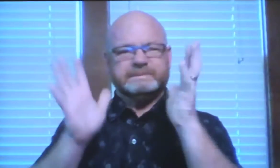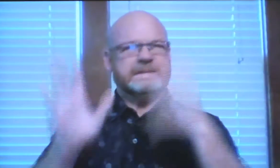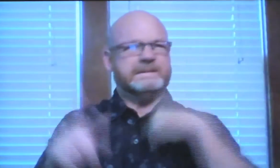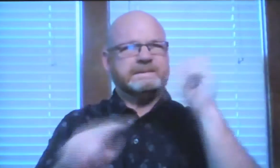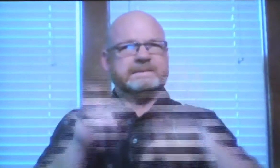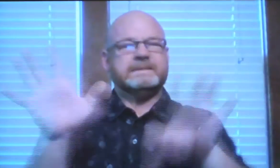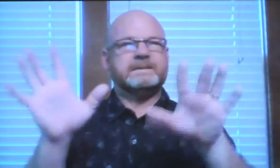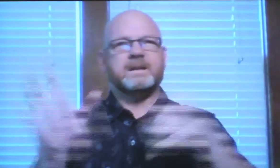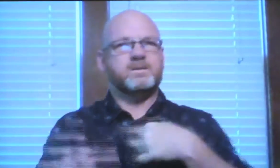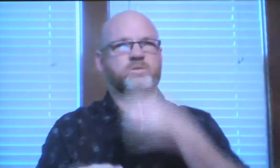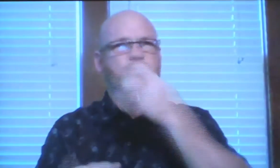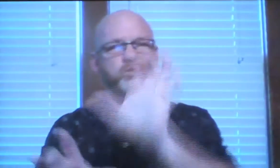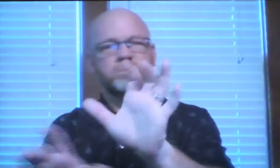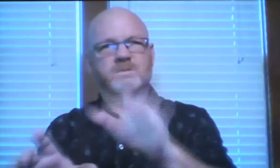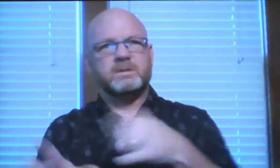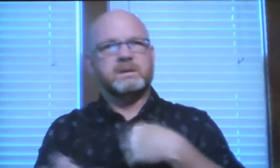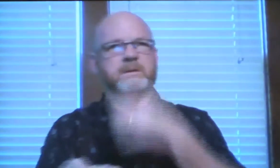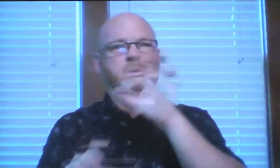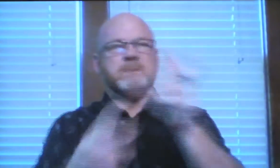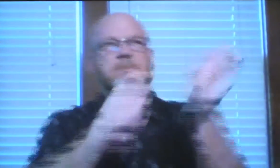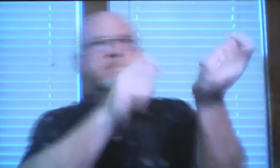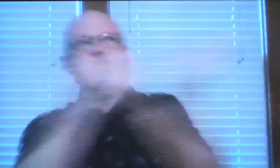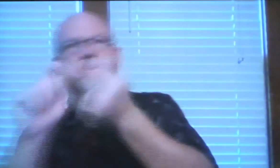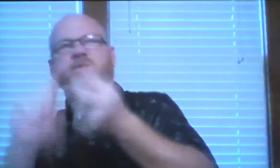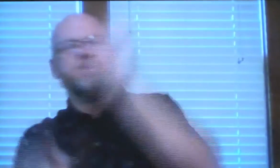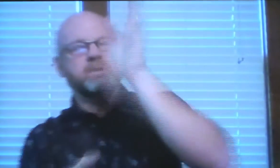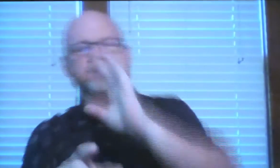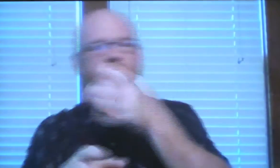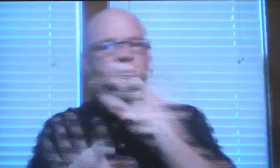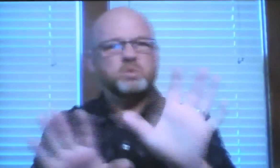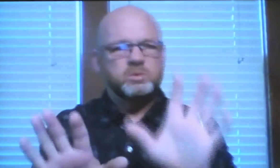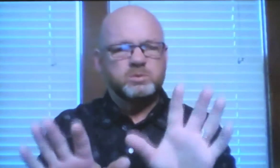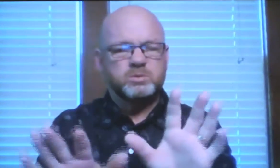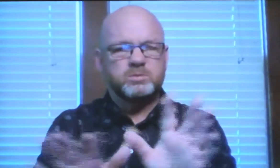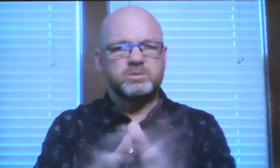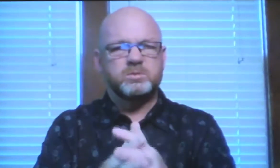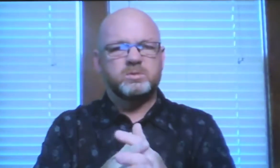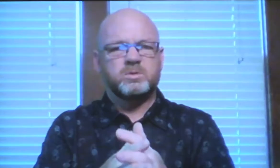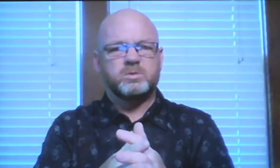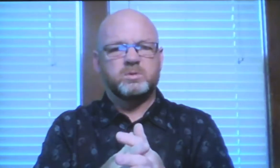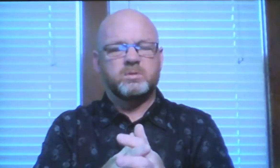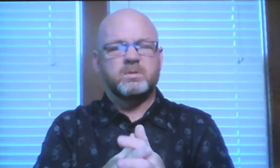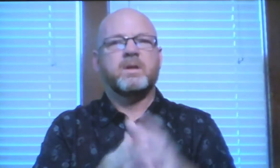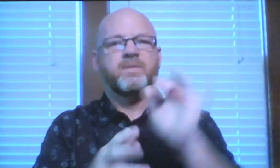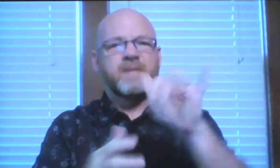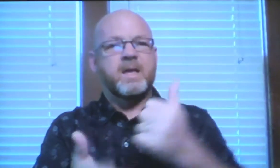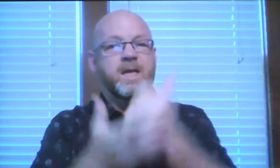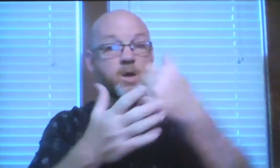no, I'm not going to get involved in these things that I shouldn't do. I'm not going to get pulled away from God.